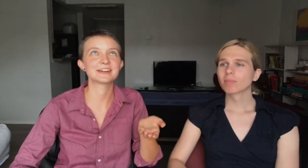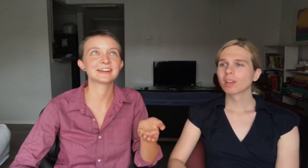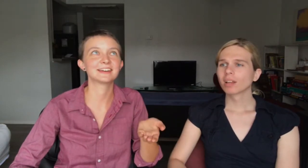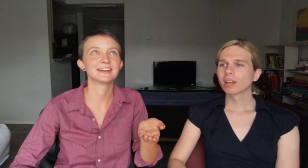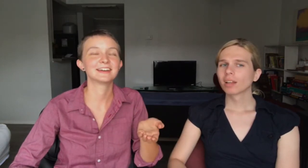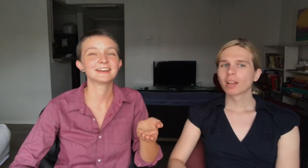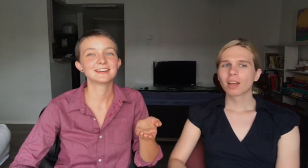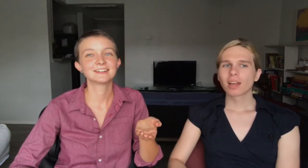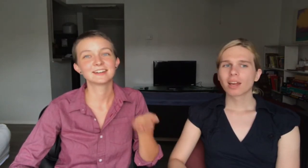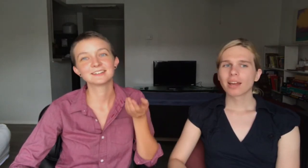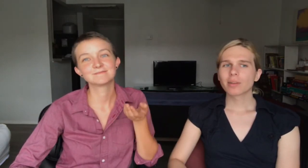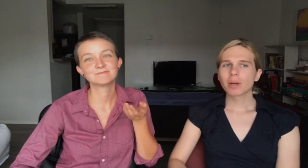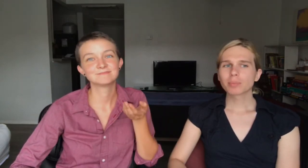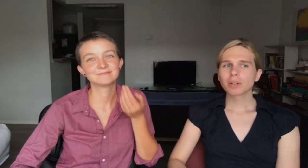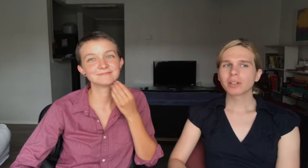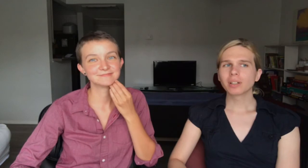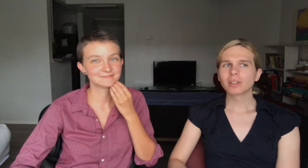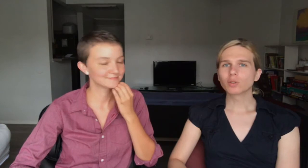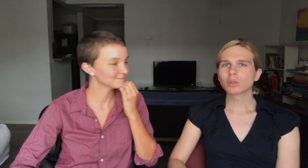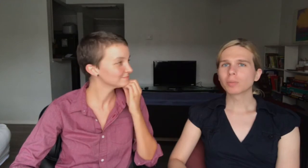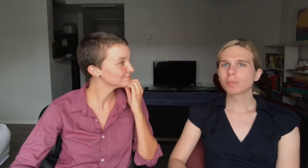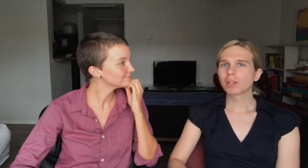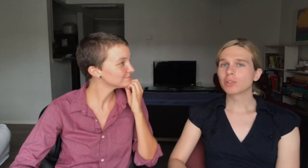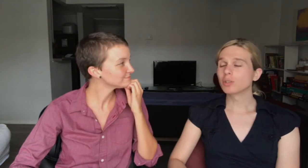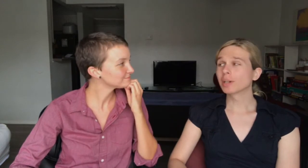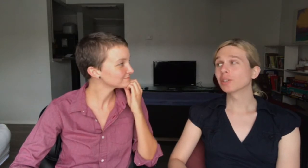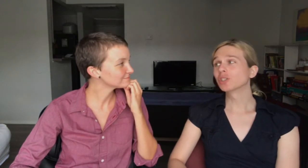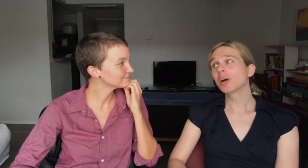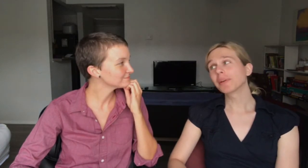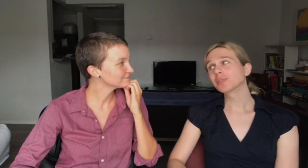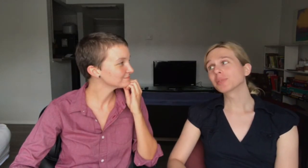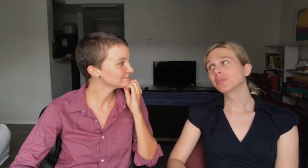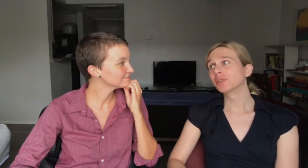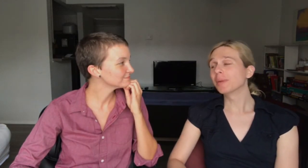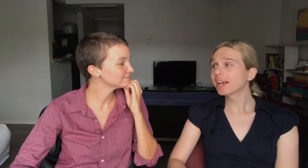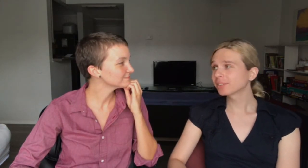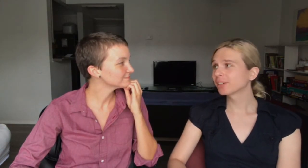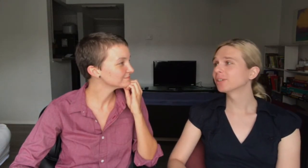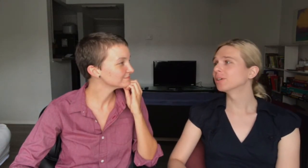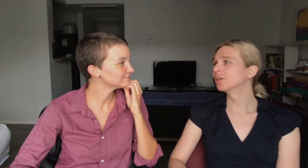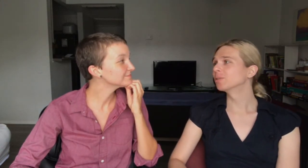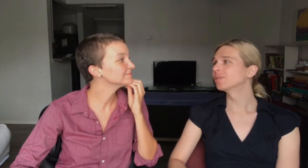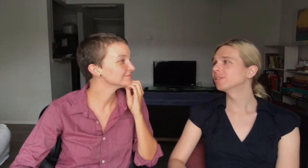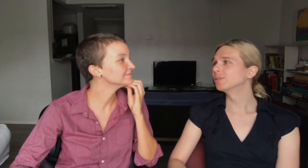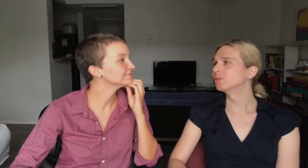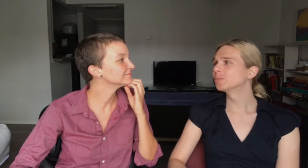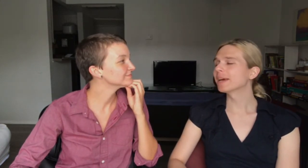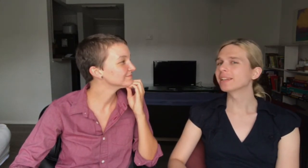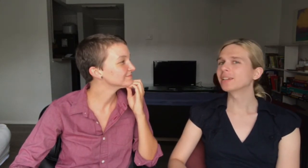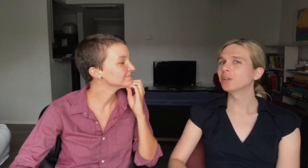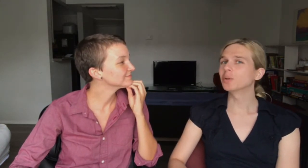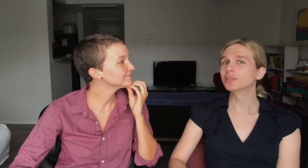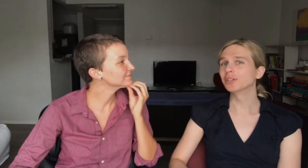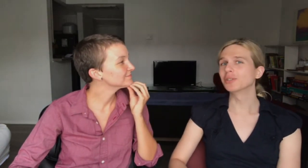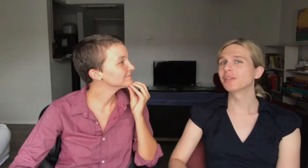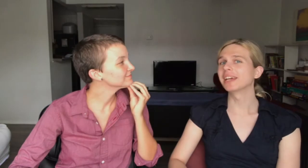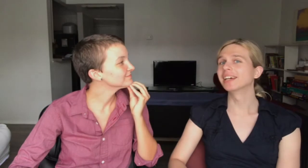wanting... And the best part is... Because you went on a shopping spree for mask clothes, You spent the equivalent of a